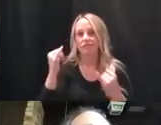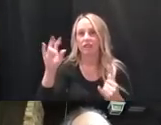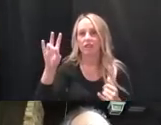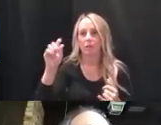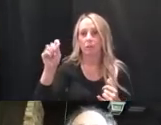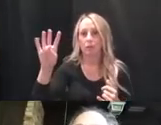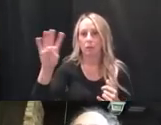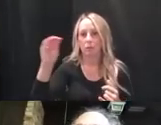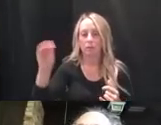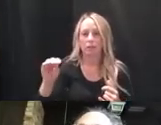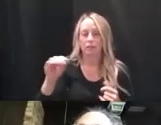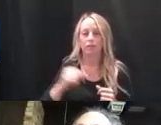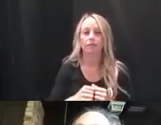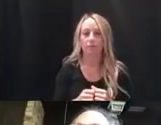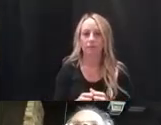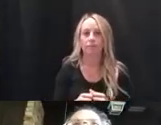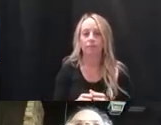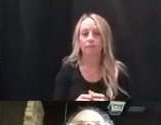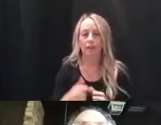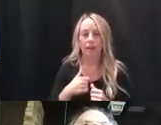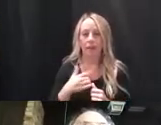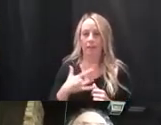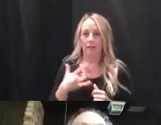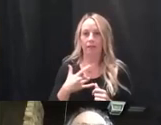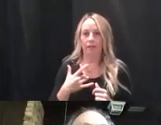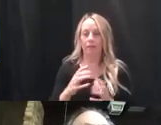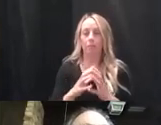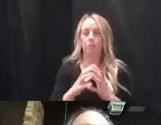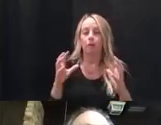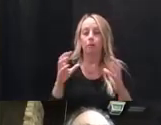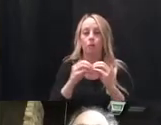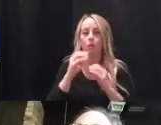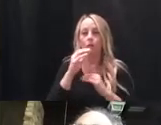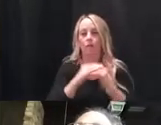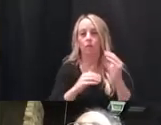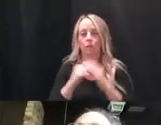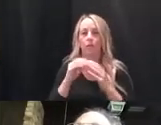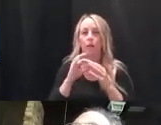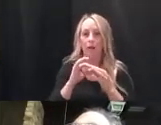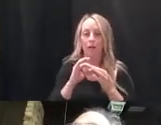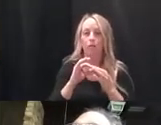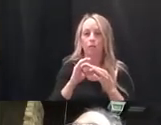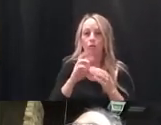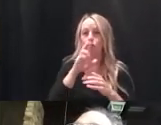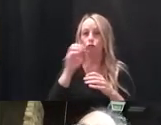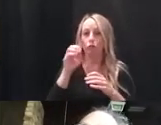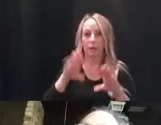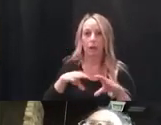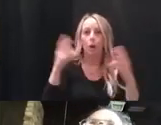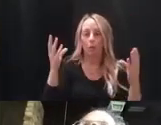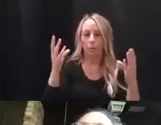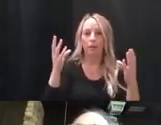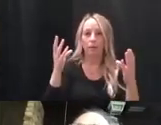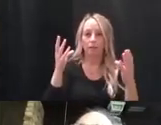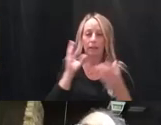I feel much more comfortable about reopening interventions